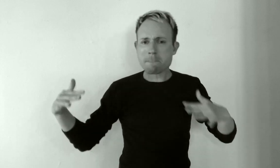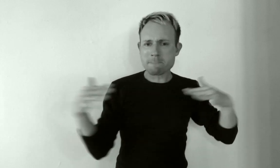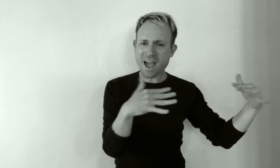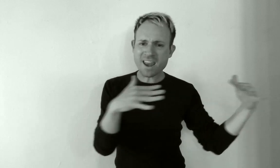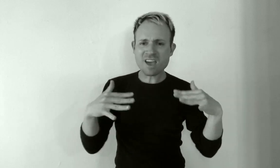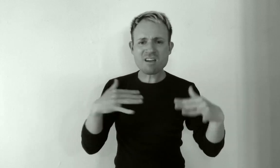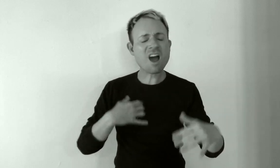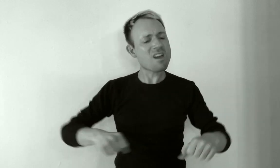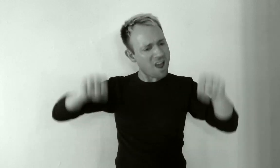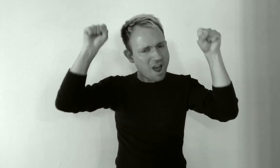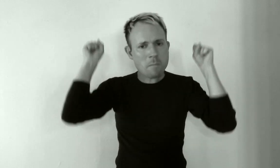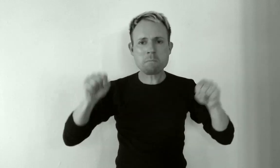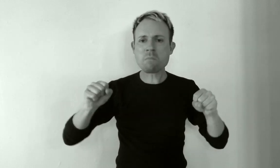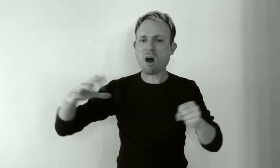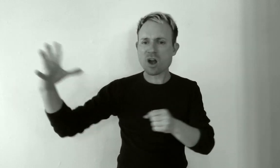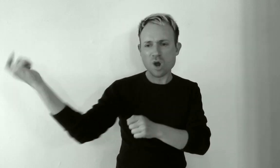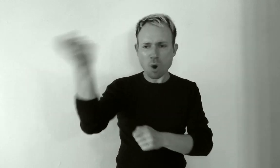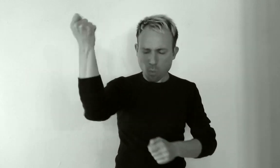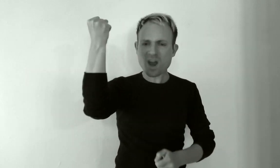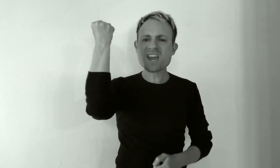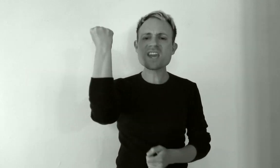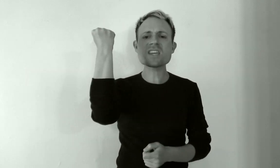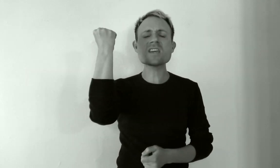is a battle I must win